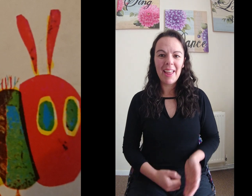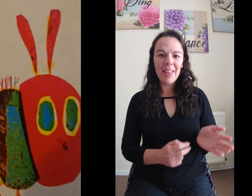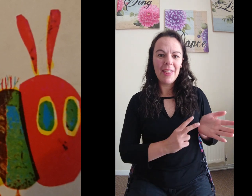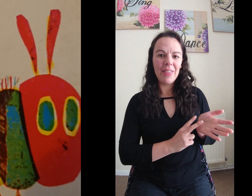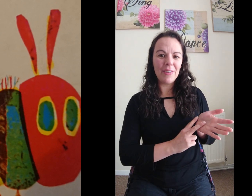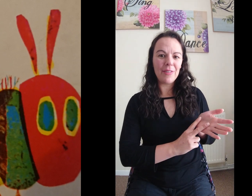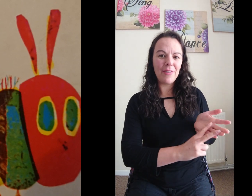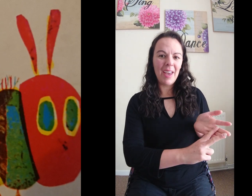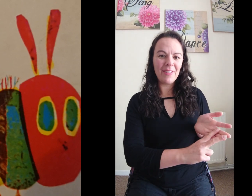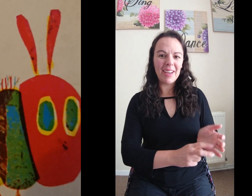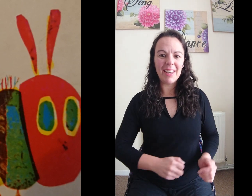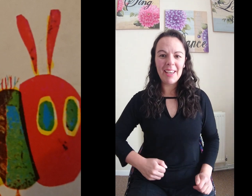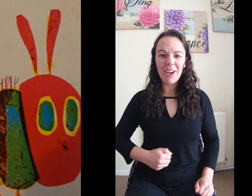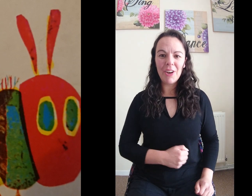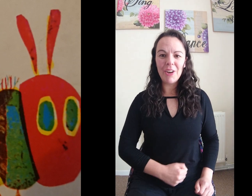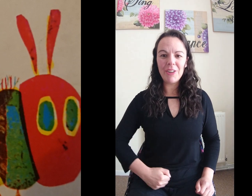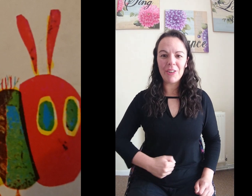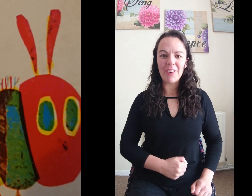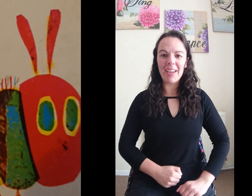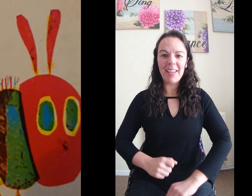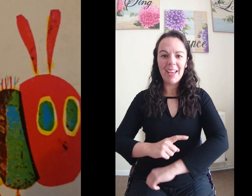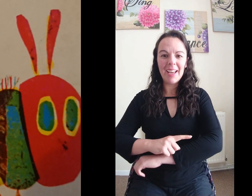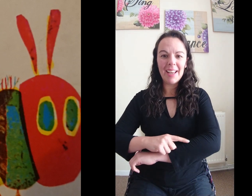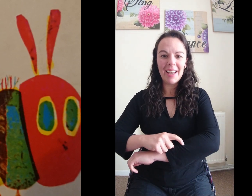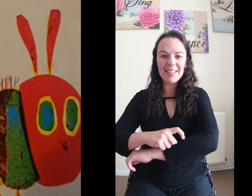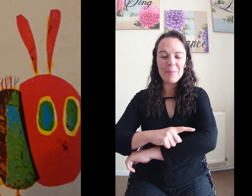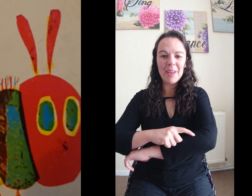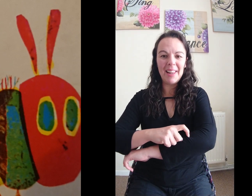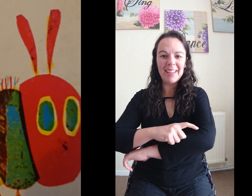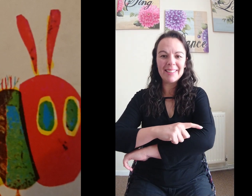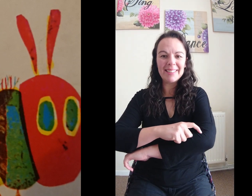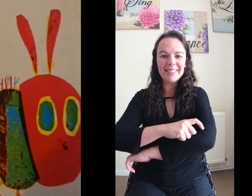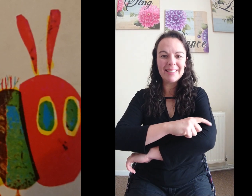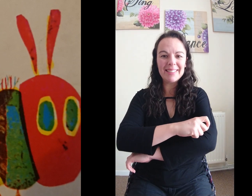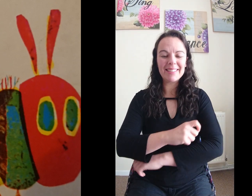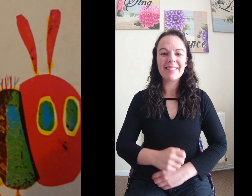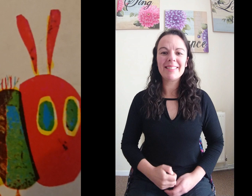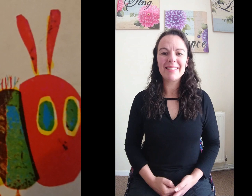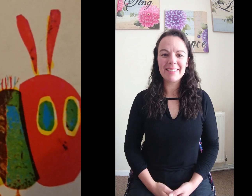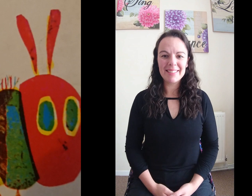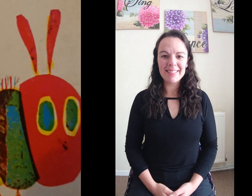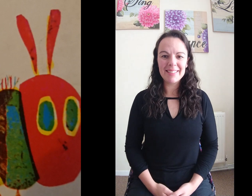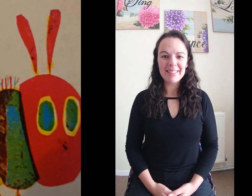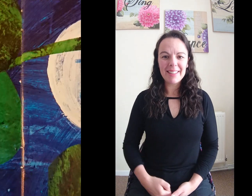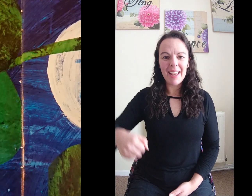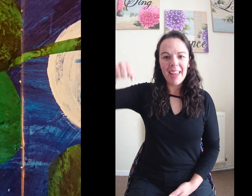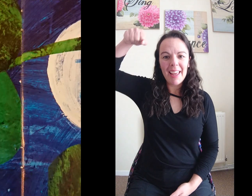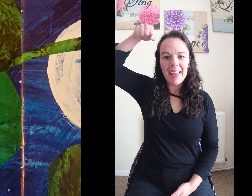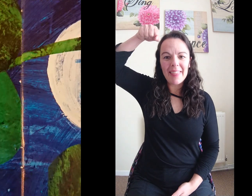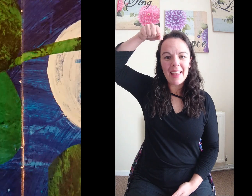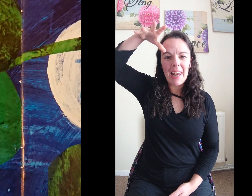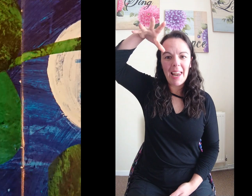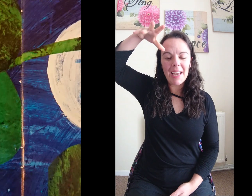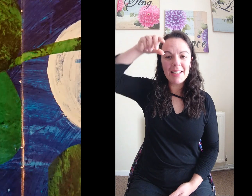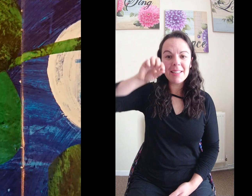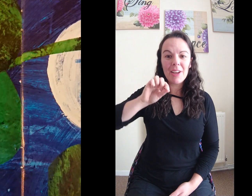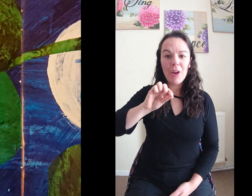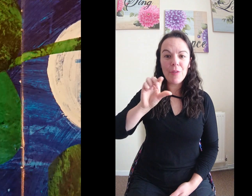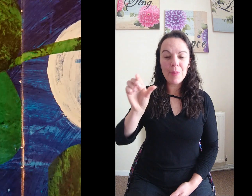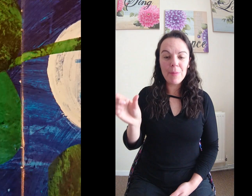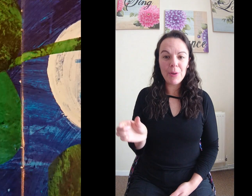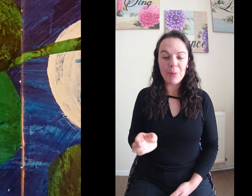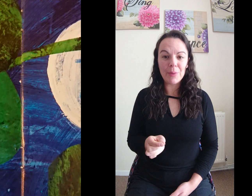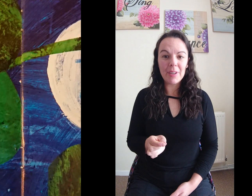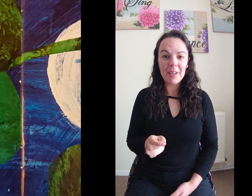The Very Hungry Caterpillar In the light